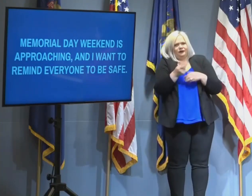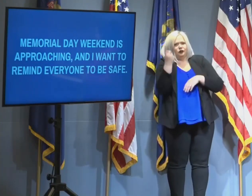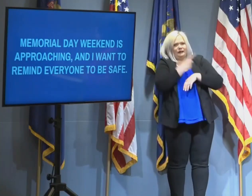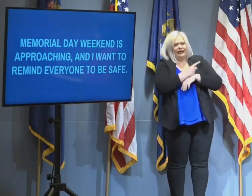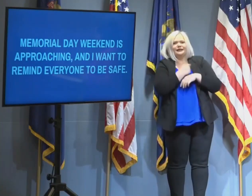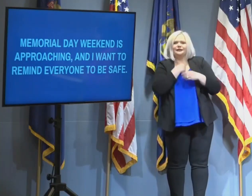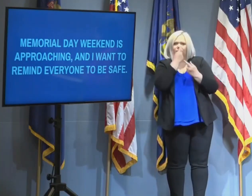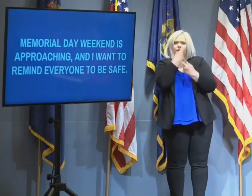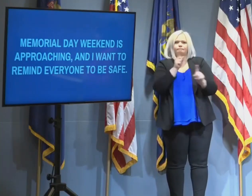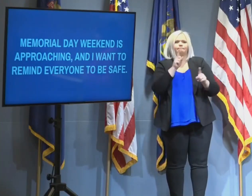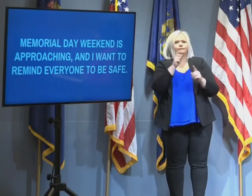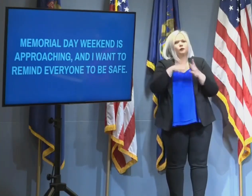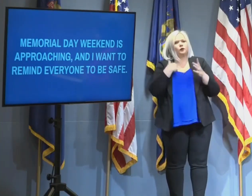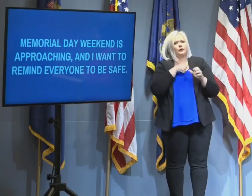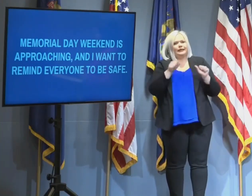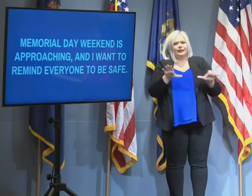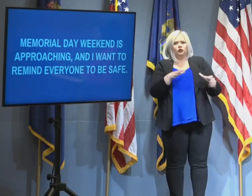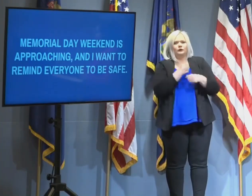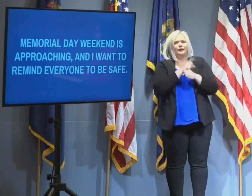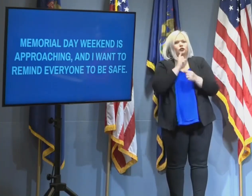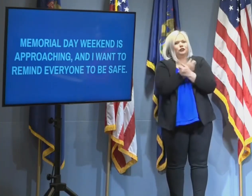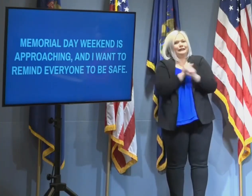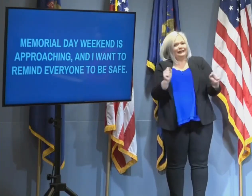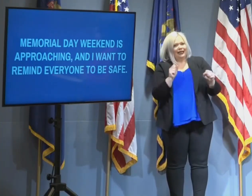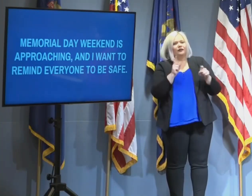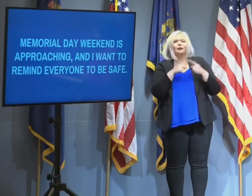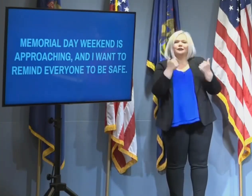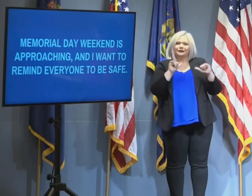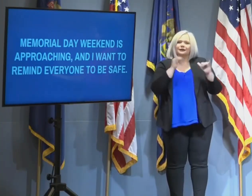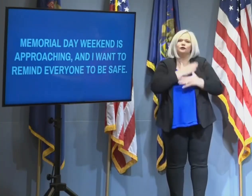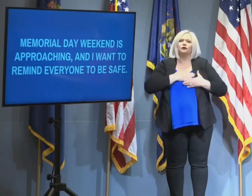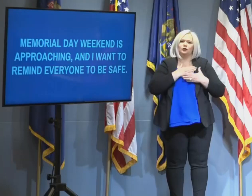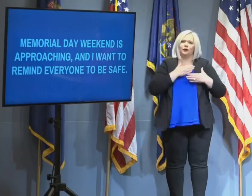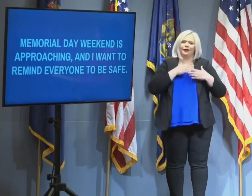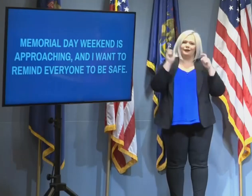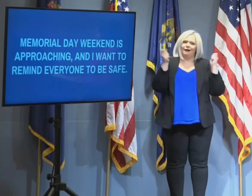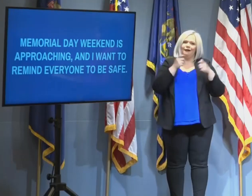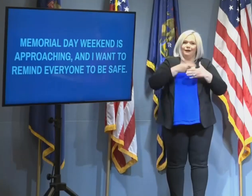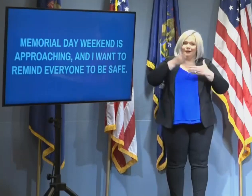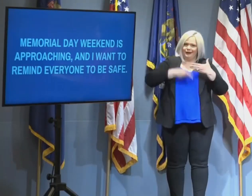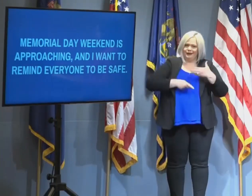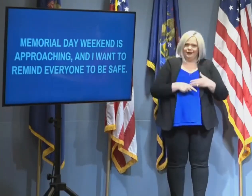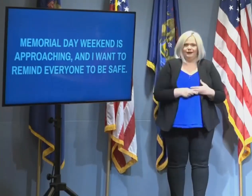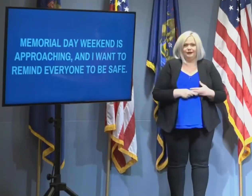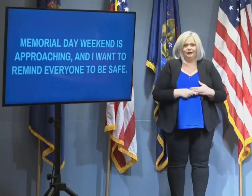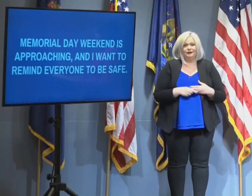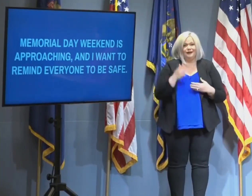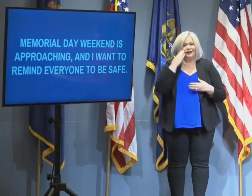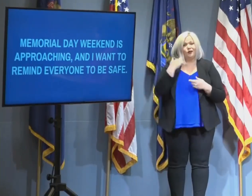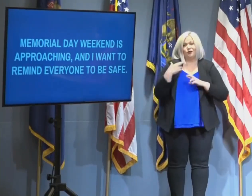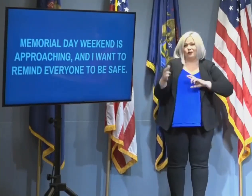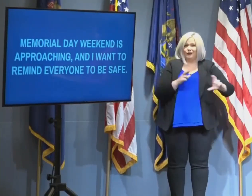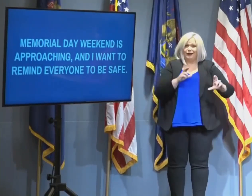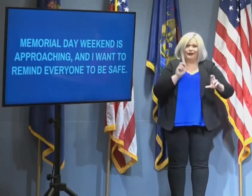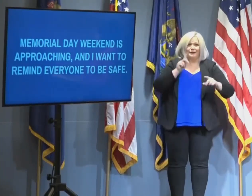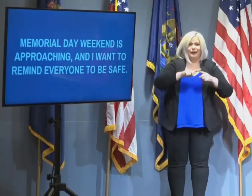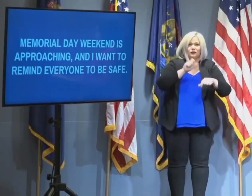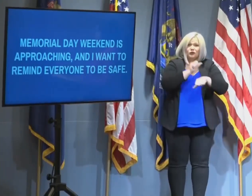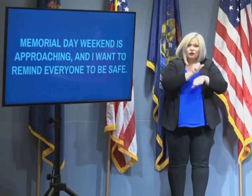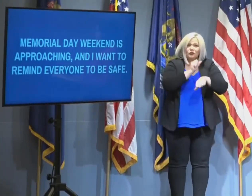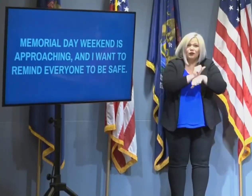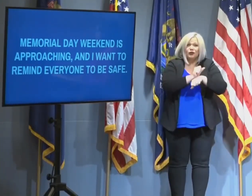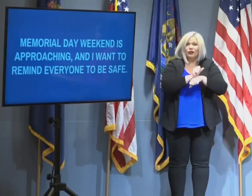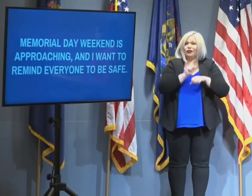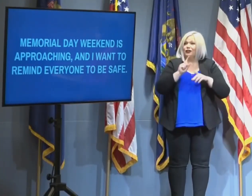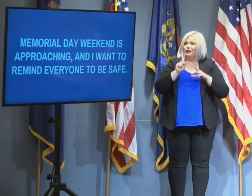Day weekend safely. All of us know the importance of getting back to work and getting the economy moving again. We've